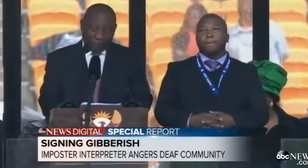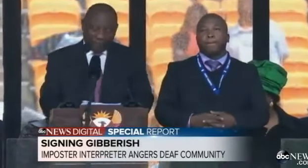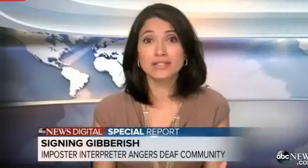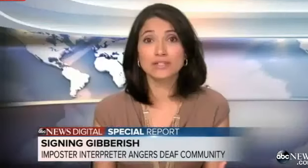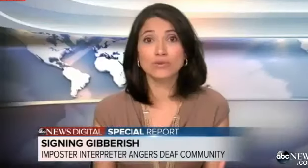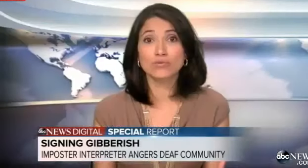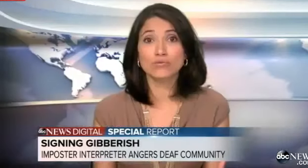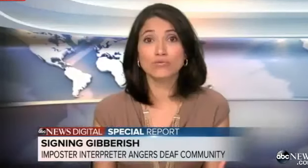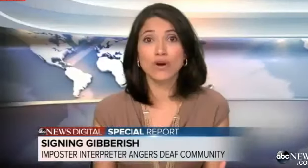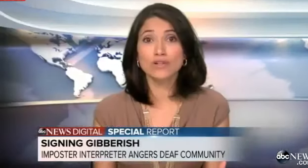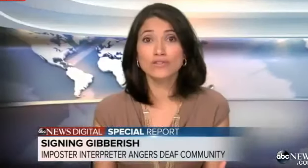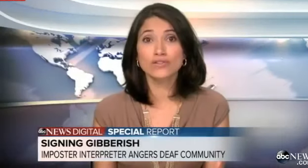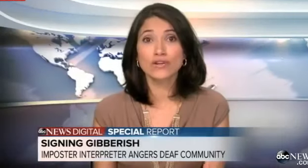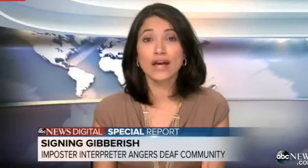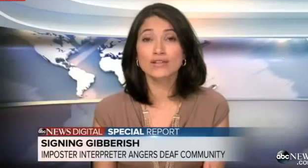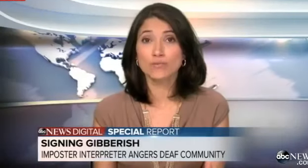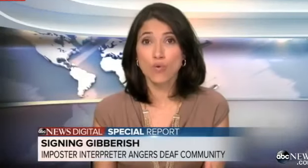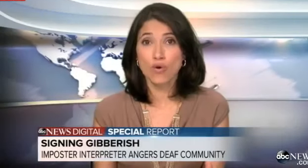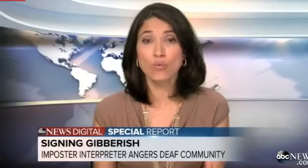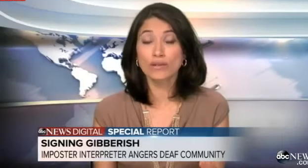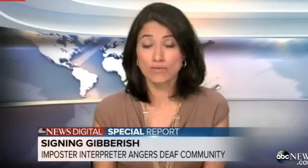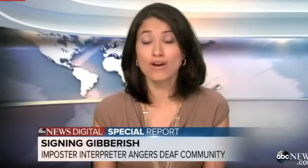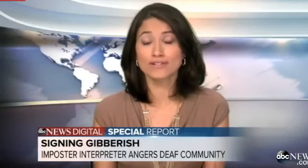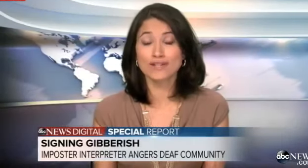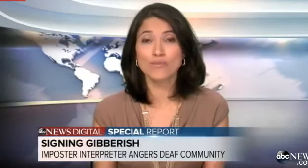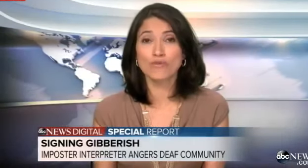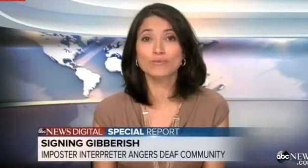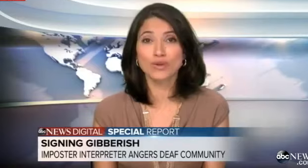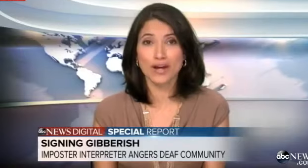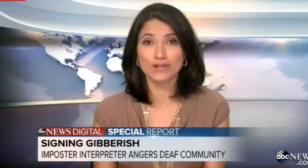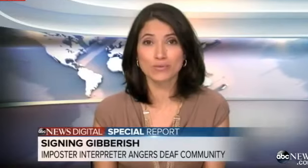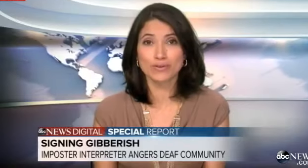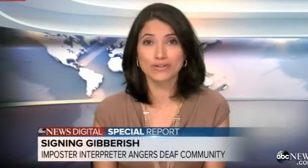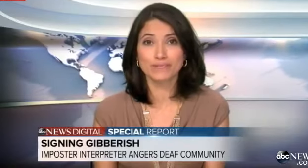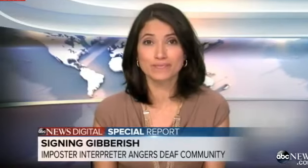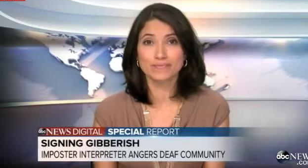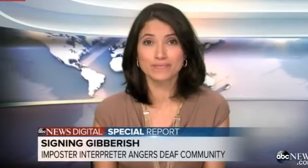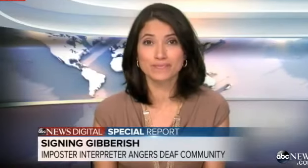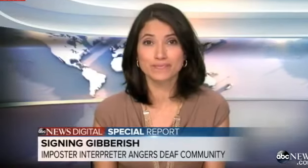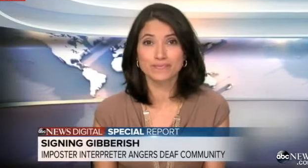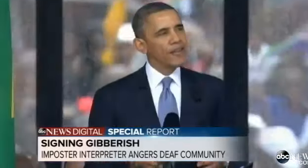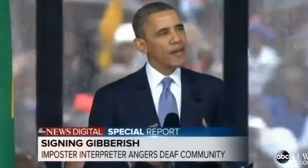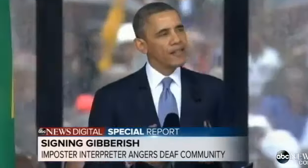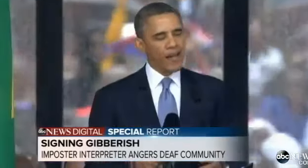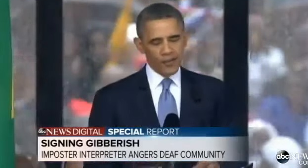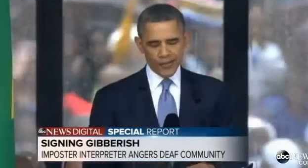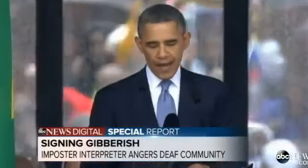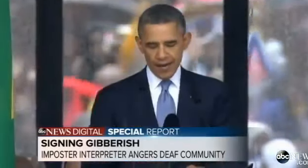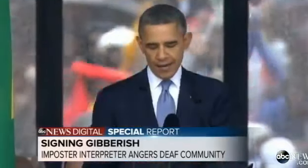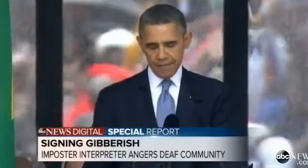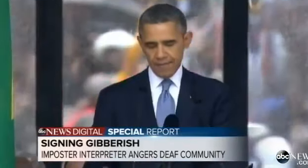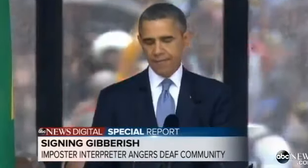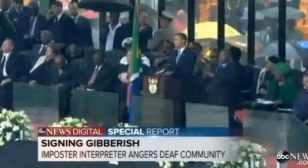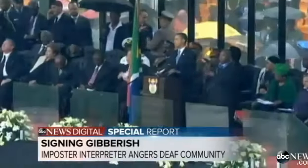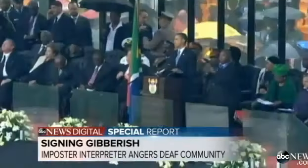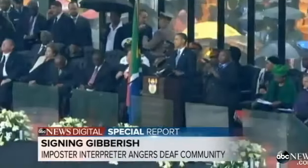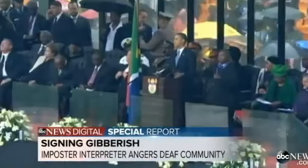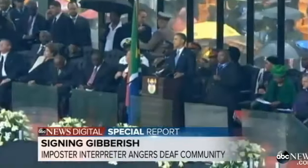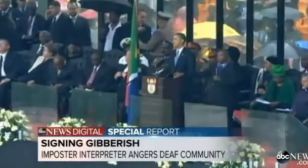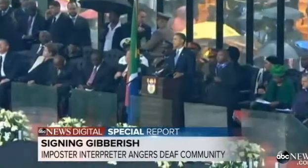BBC's Ross has more, Will Ross has more from Johannesburg. He was one of the busiest men on the planet. No,